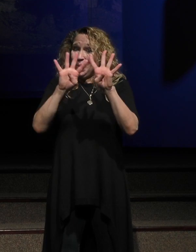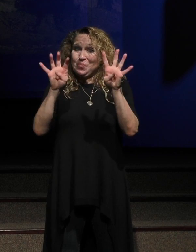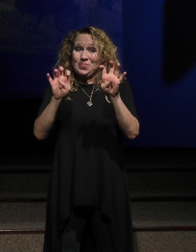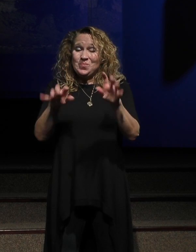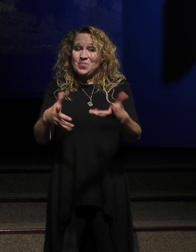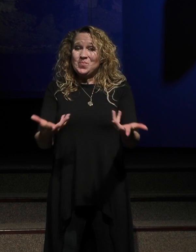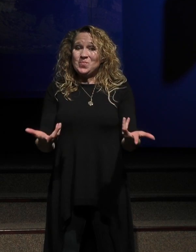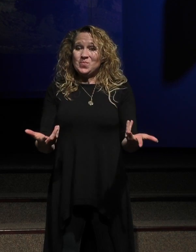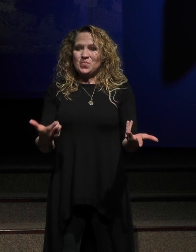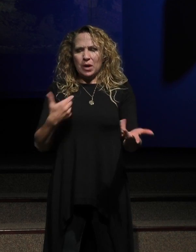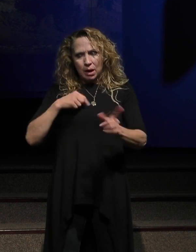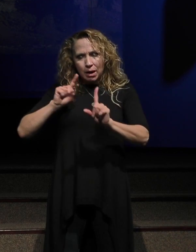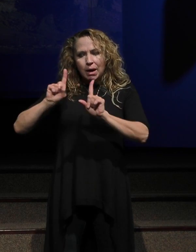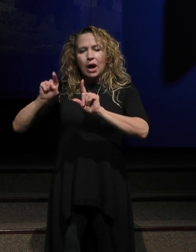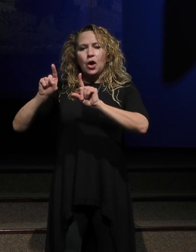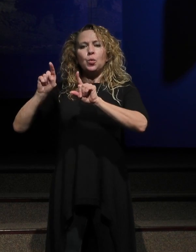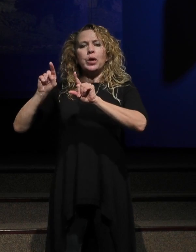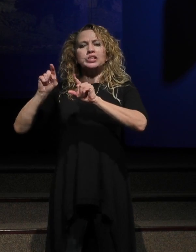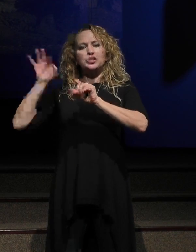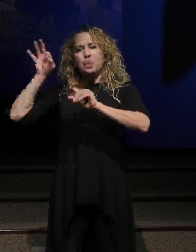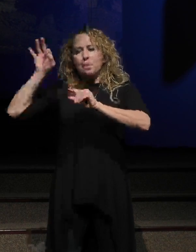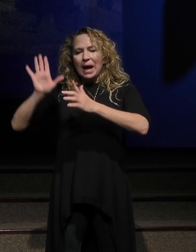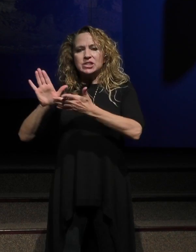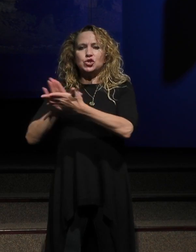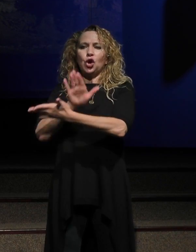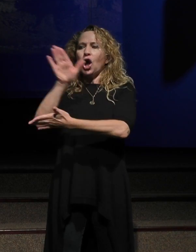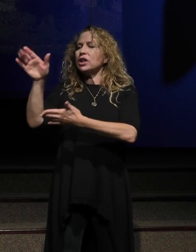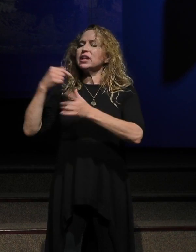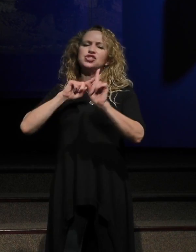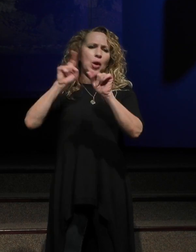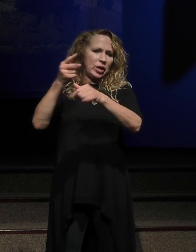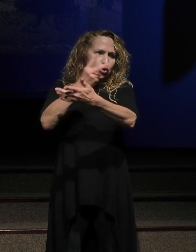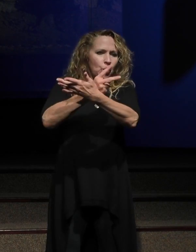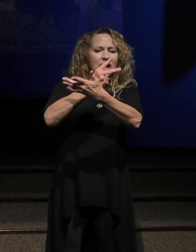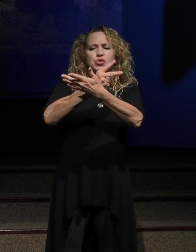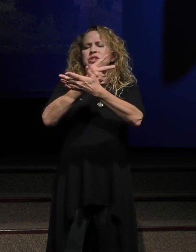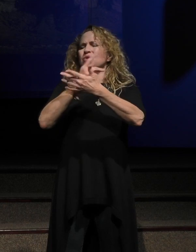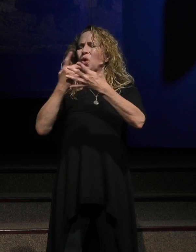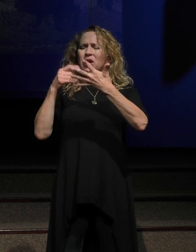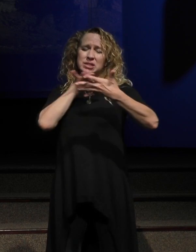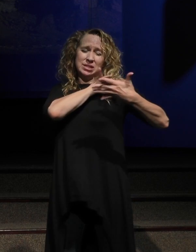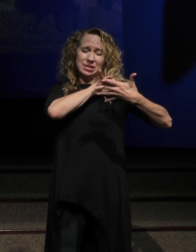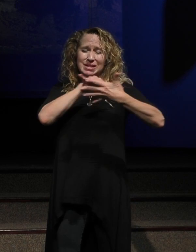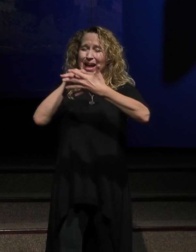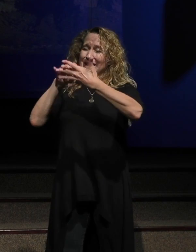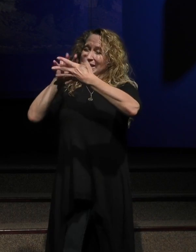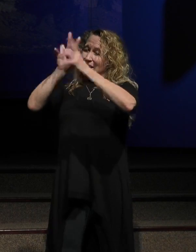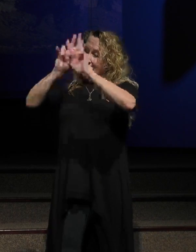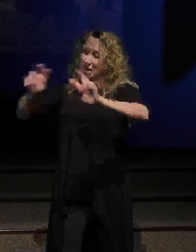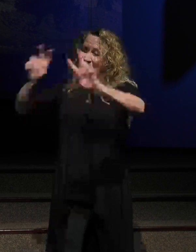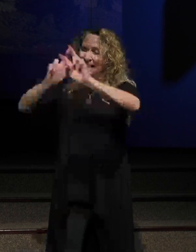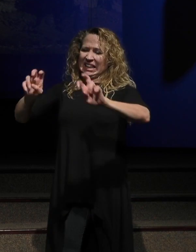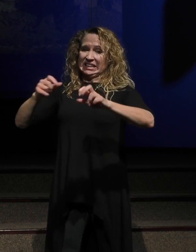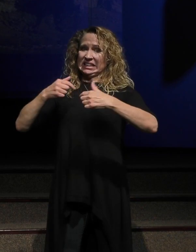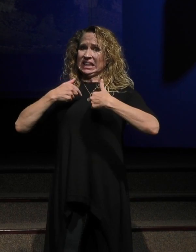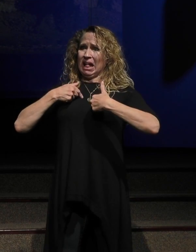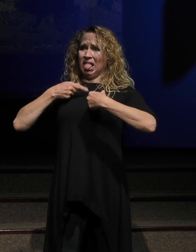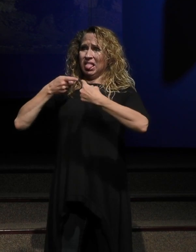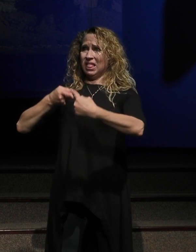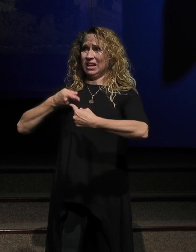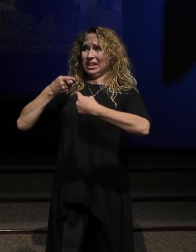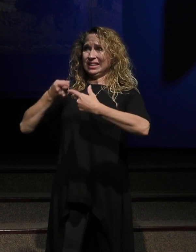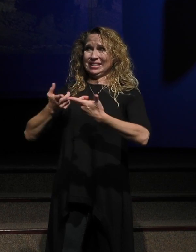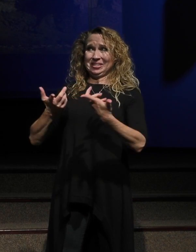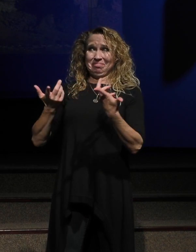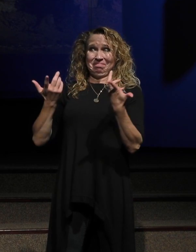You know, I went to seminary. I spent four years going to graduate school. And after all that study, I got to tell you, it's the question I struggle with the most. I